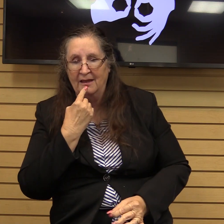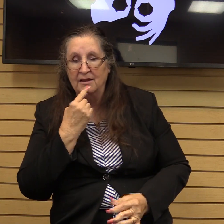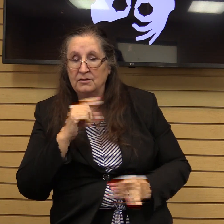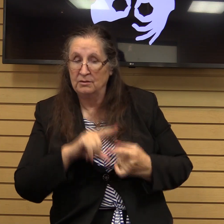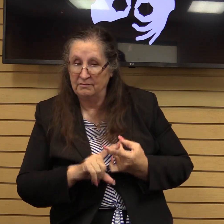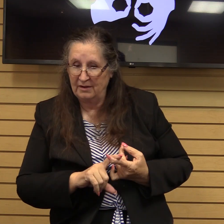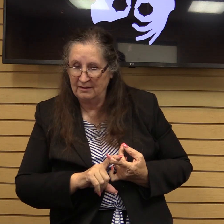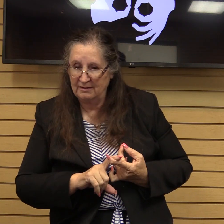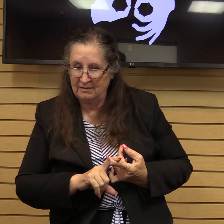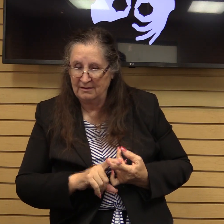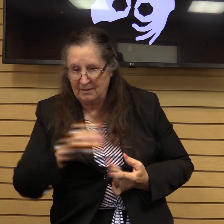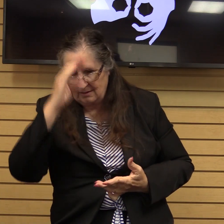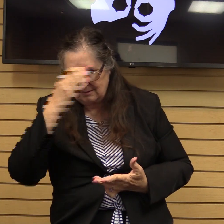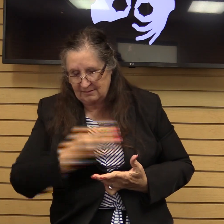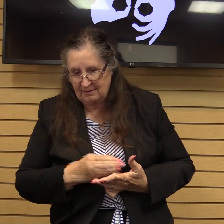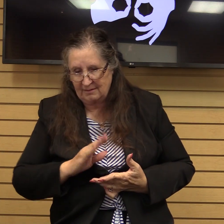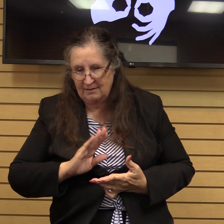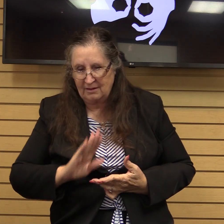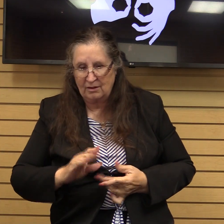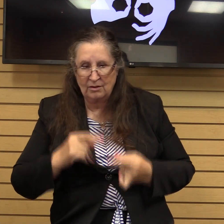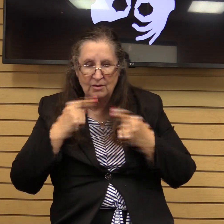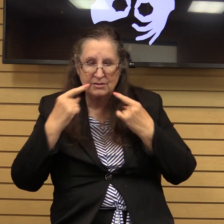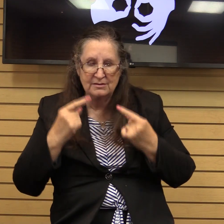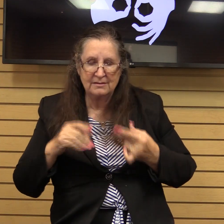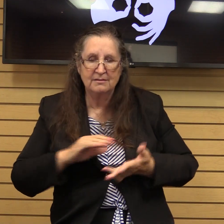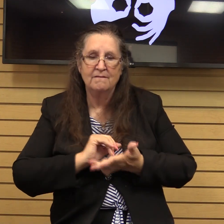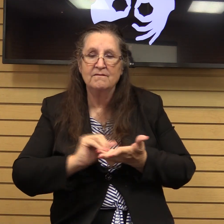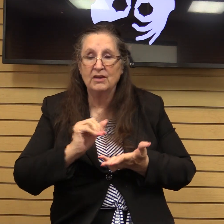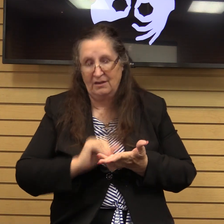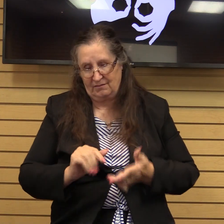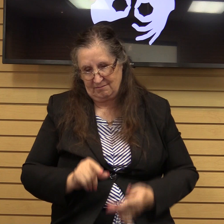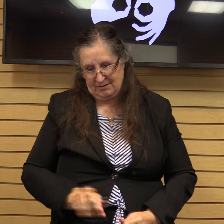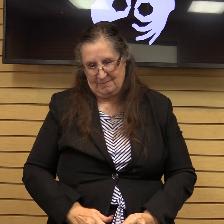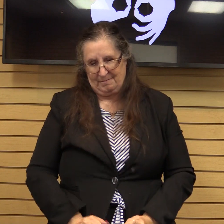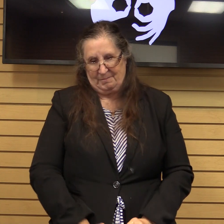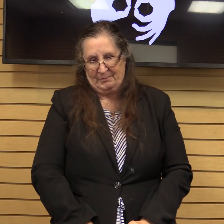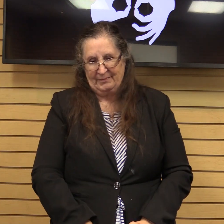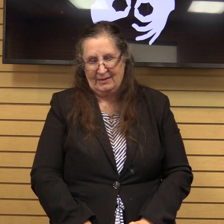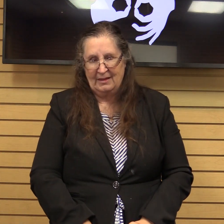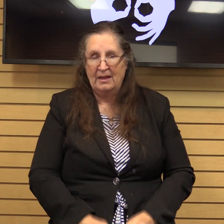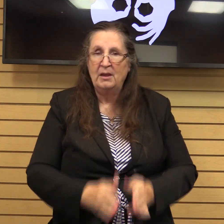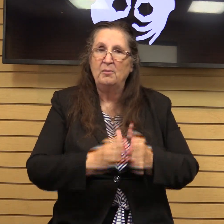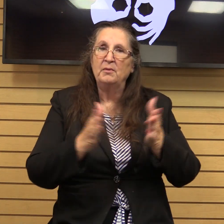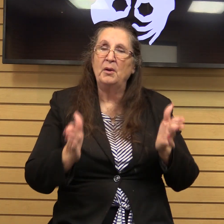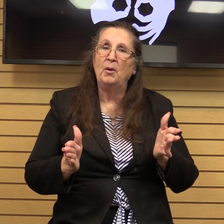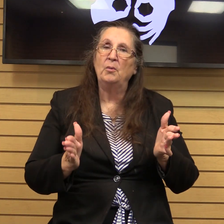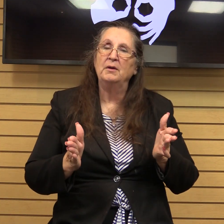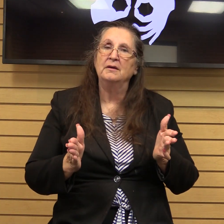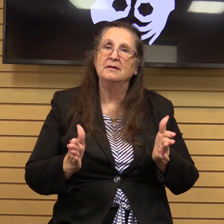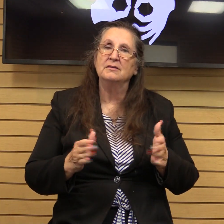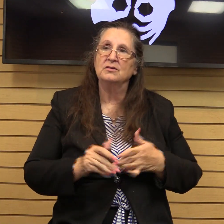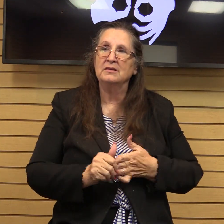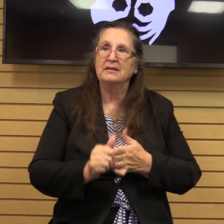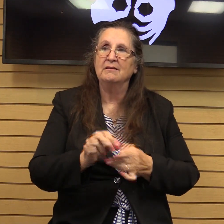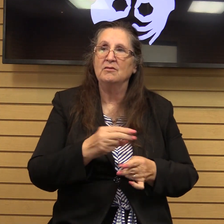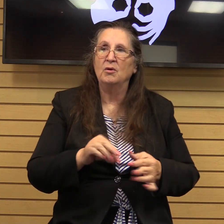son your sins are forgiven be open to the leading of the Holy Spirit